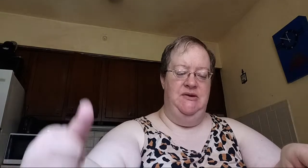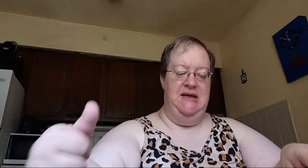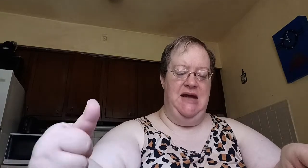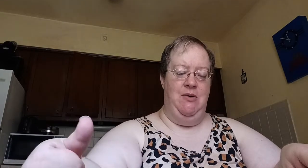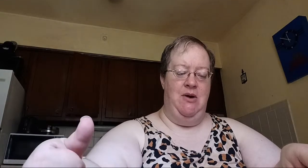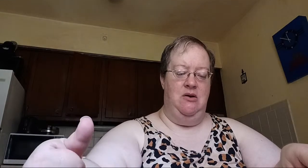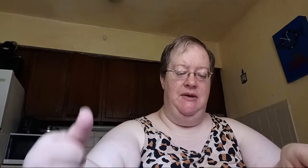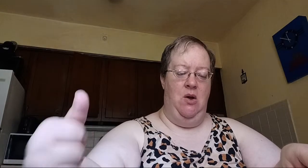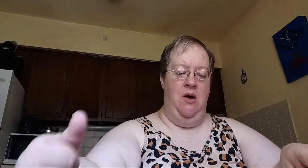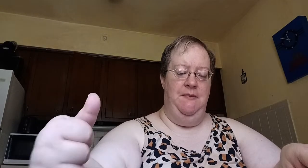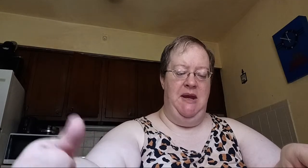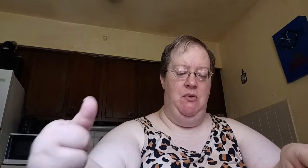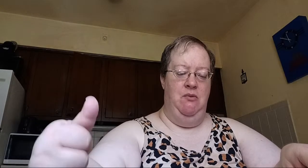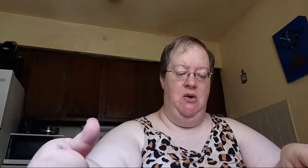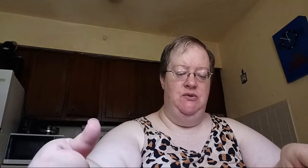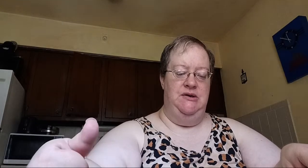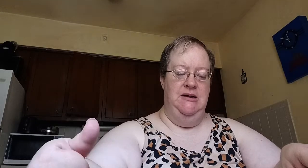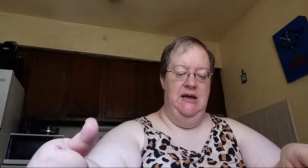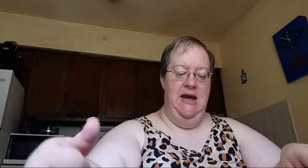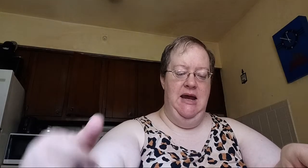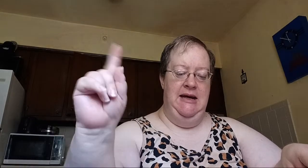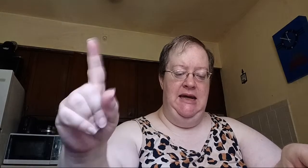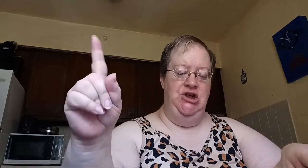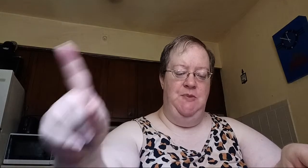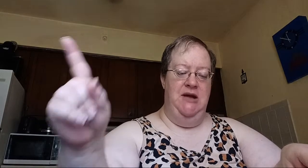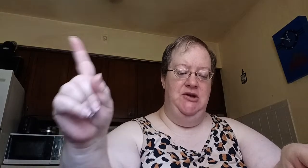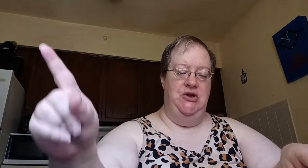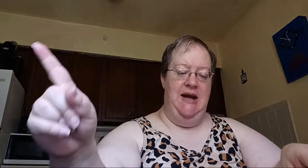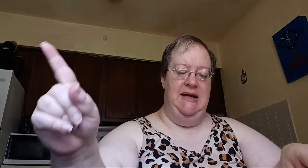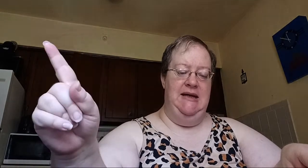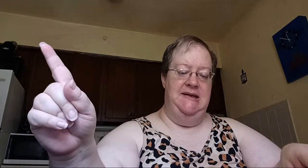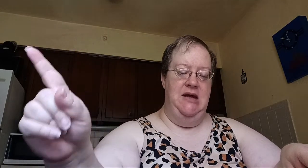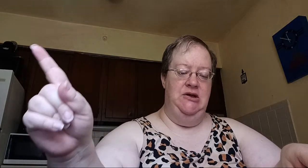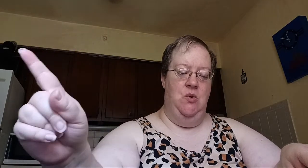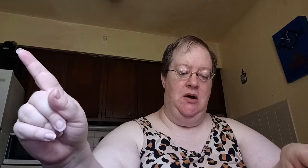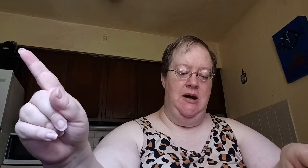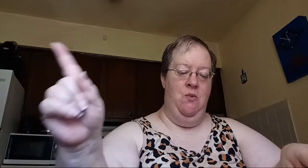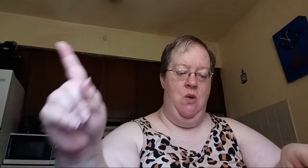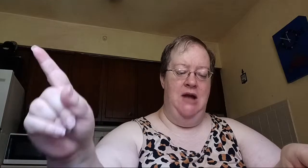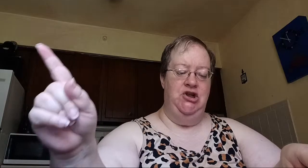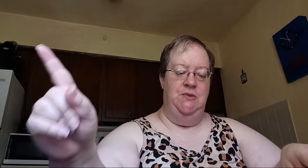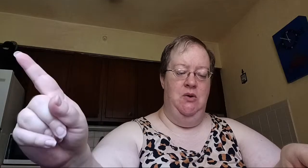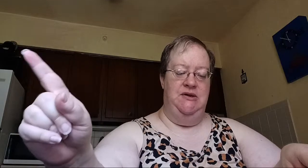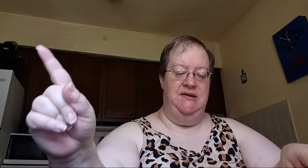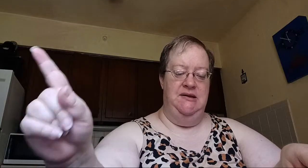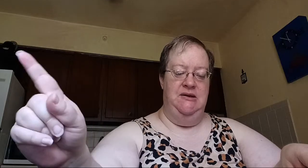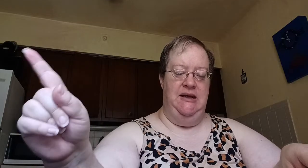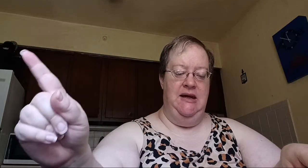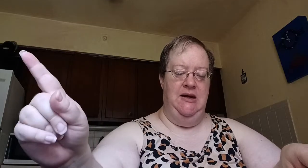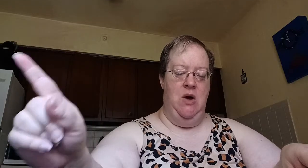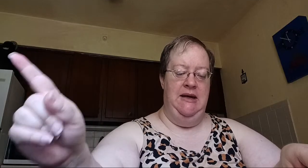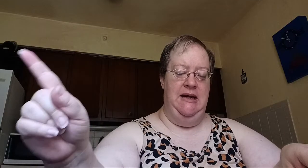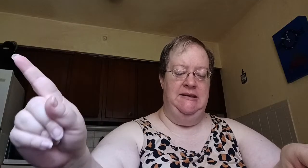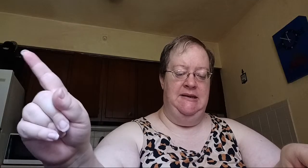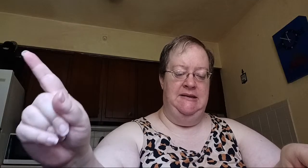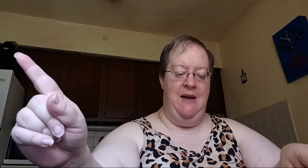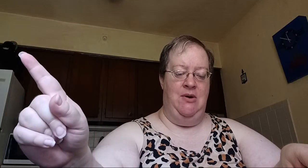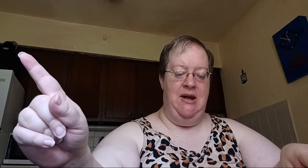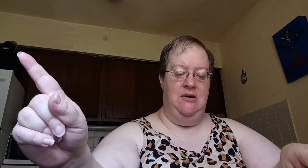the tabernacle that all the people rose, and each man stood at his tent door and watched Moses until he had gone into the tabernacle.